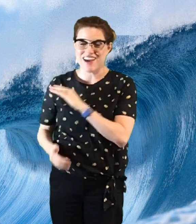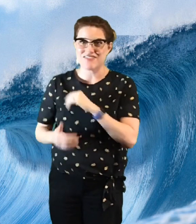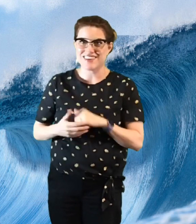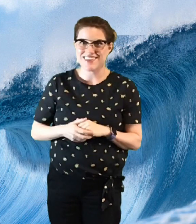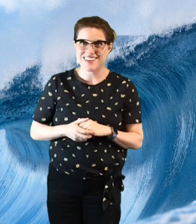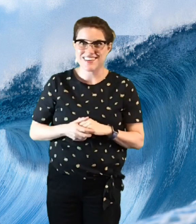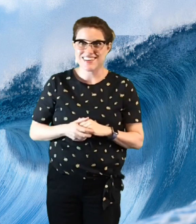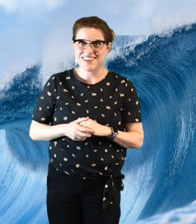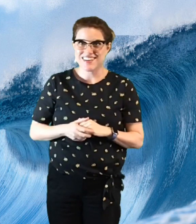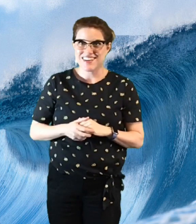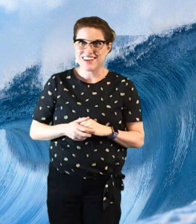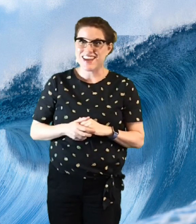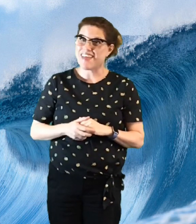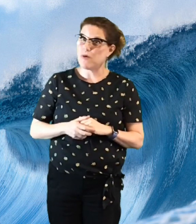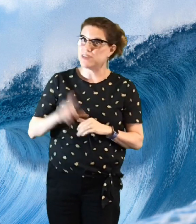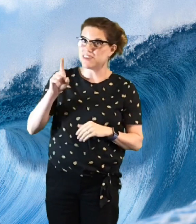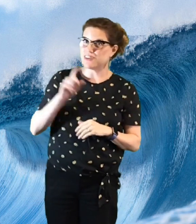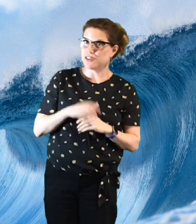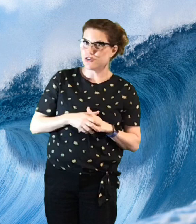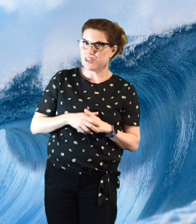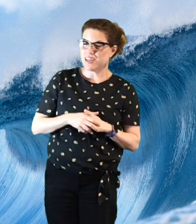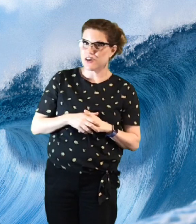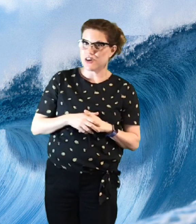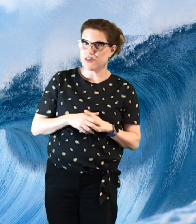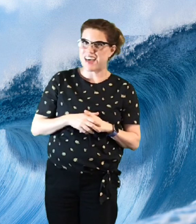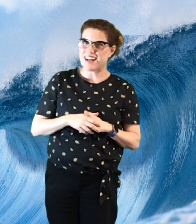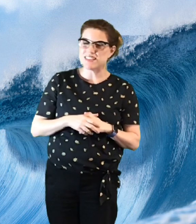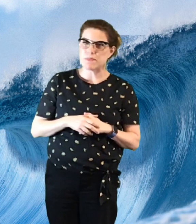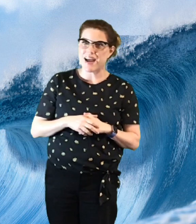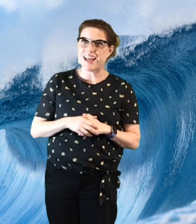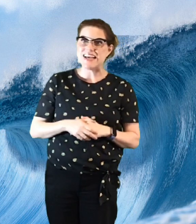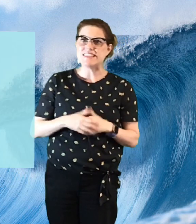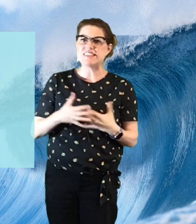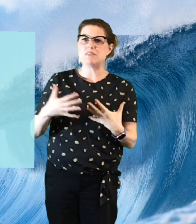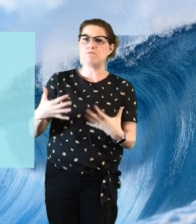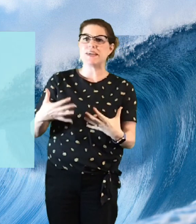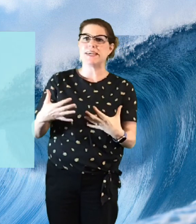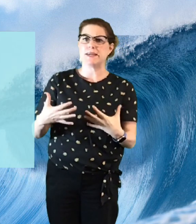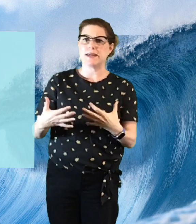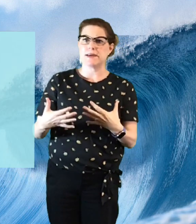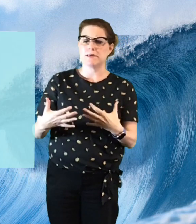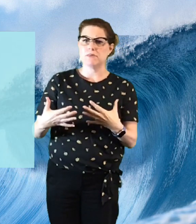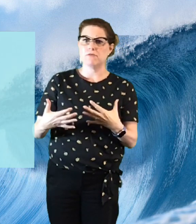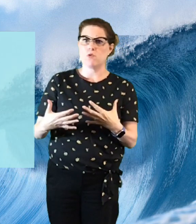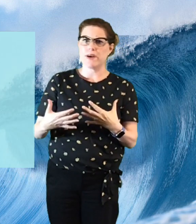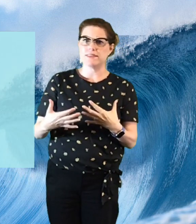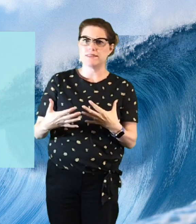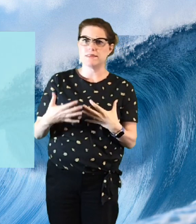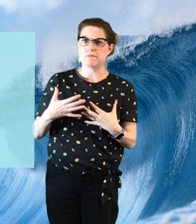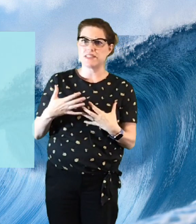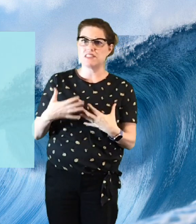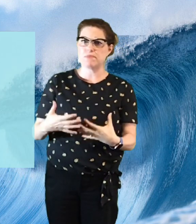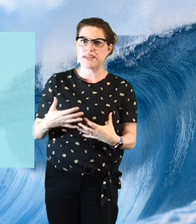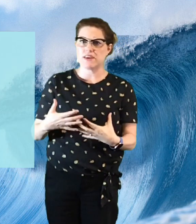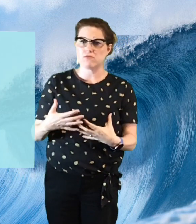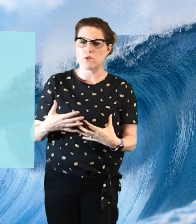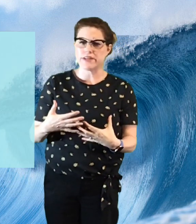now that one's a little trickier that is my speaking voice my speaking voice